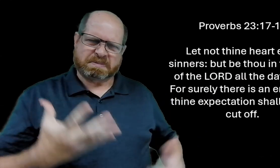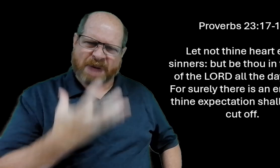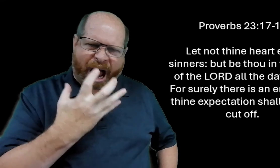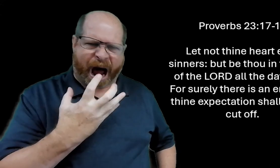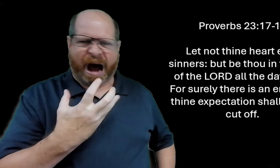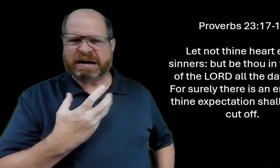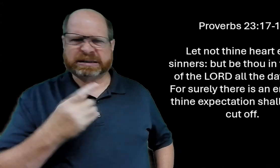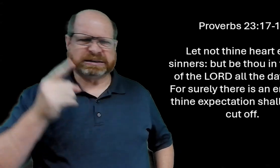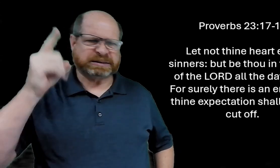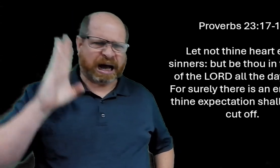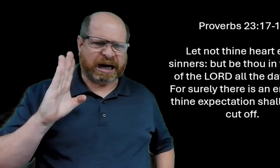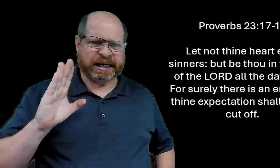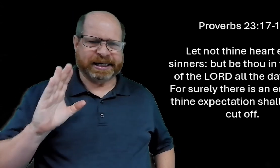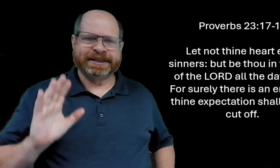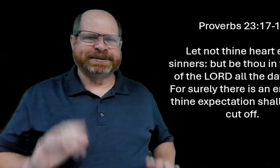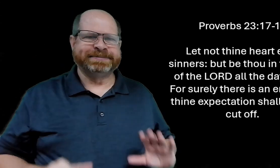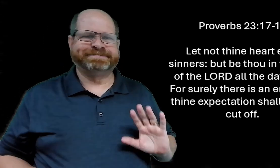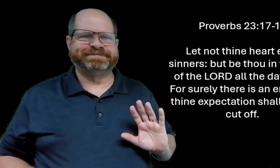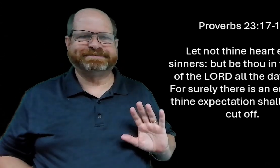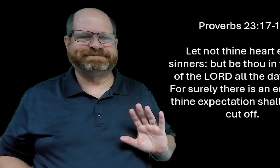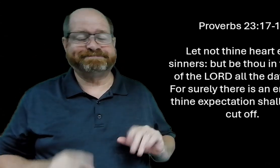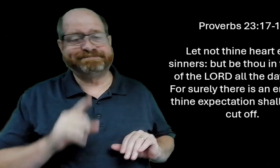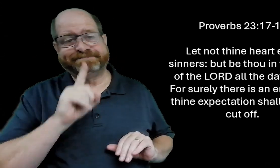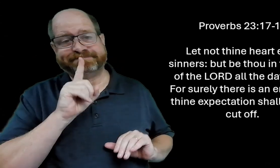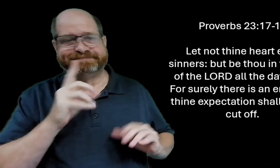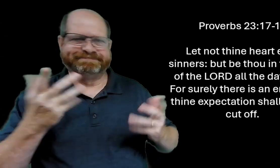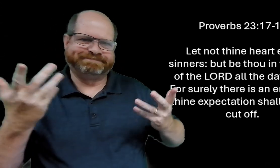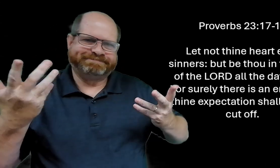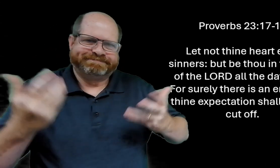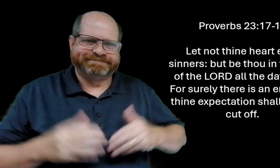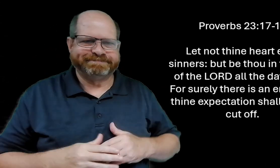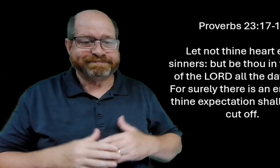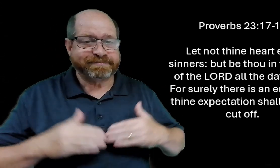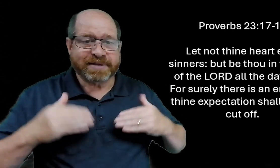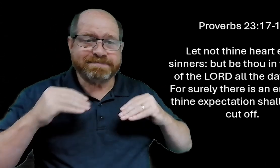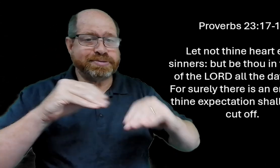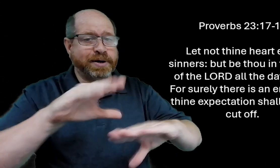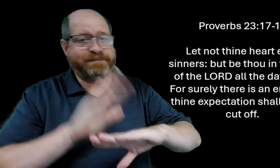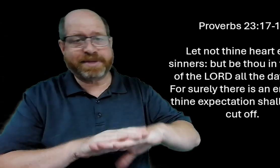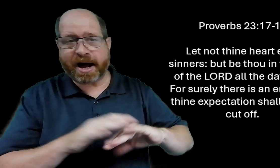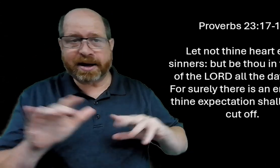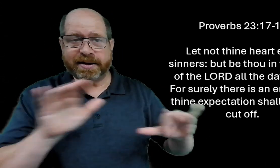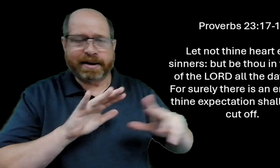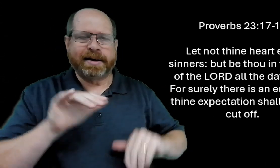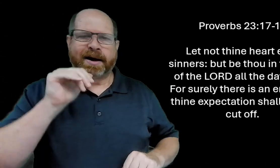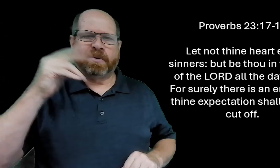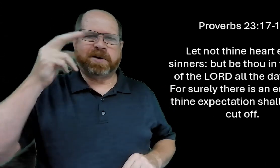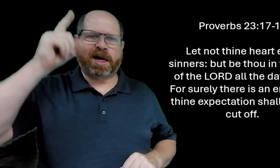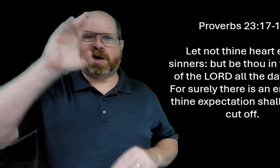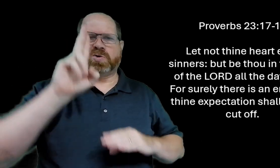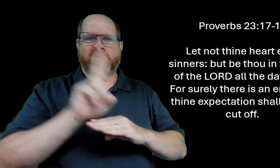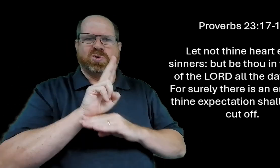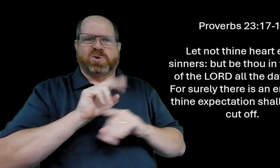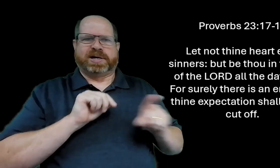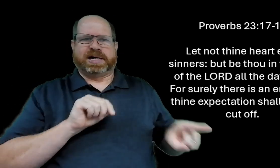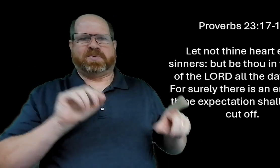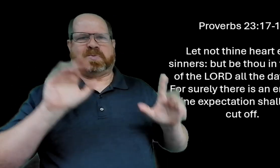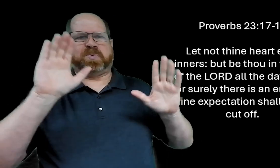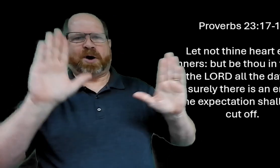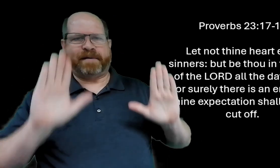years old was he mad god no he stayed quiet and he moved on with his life and god